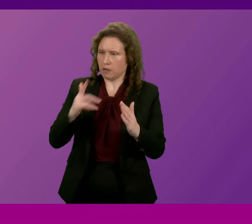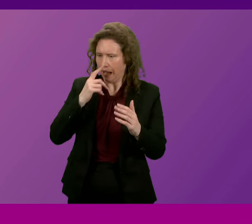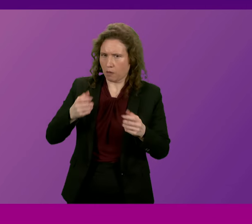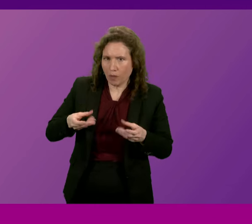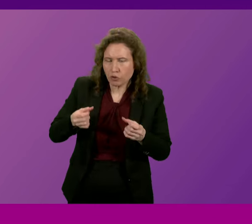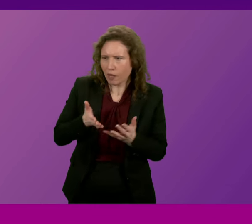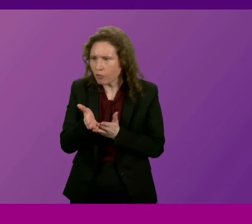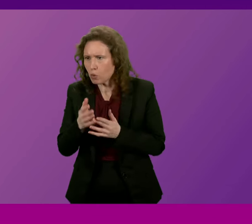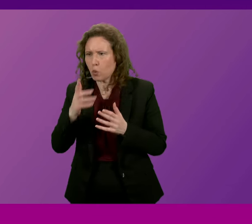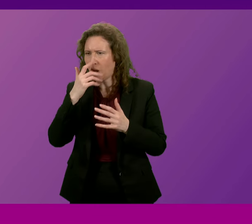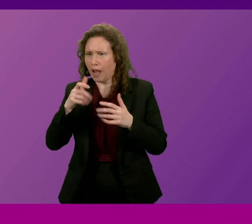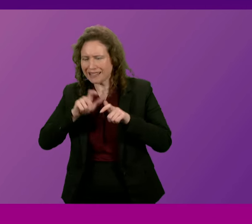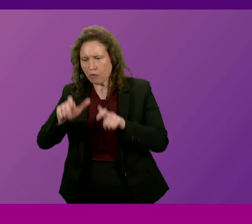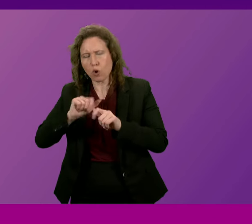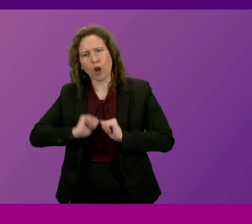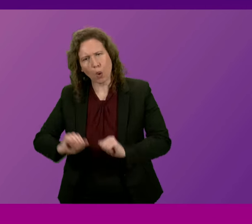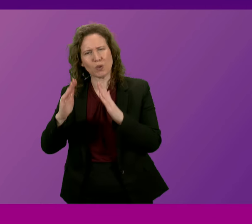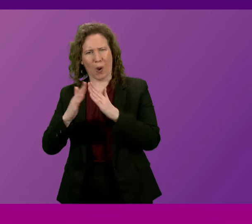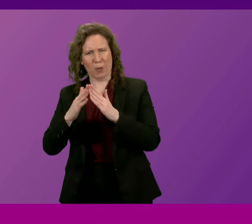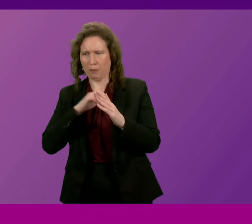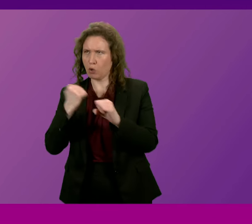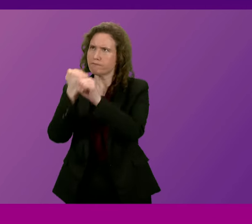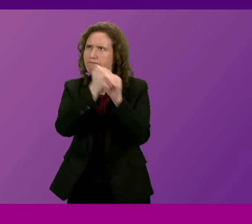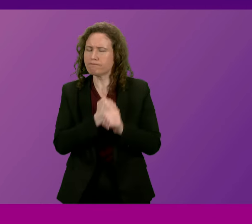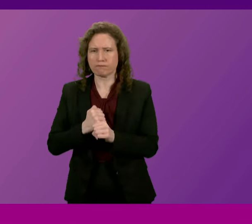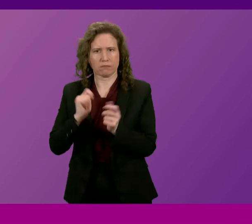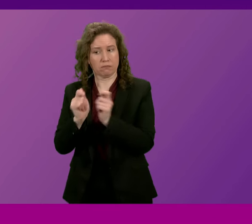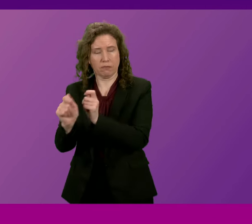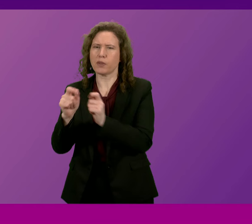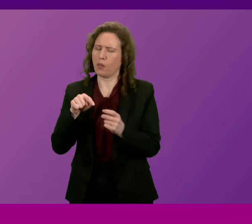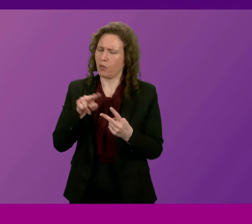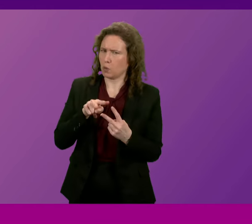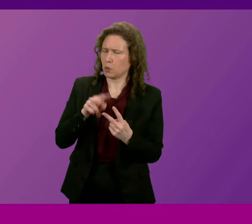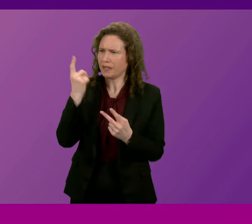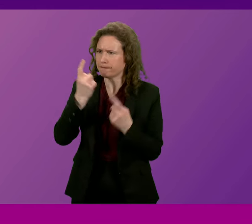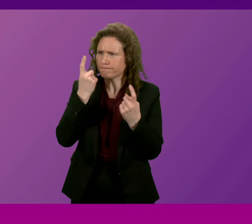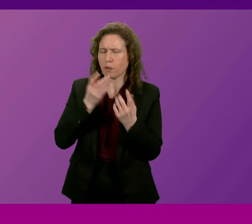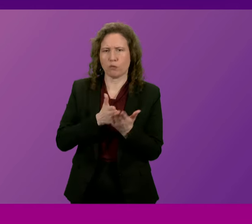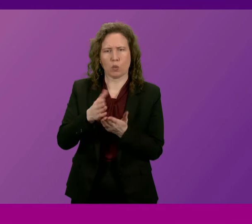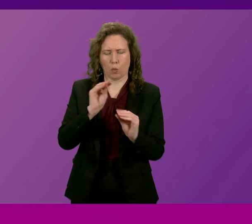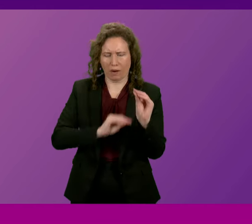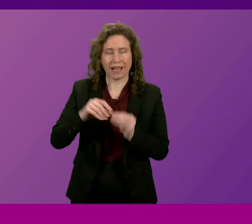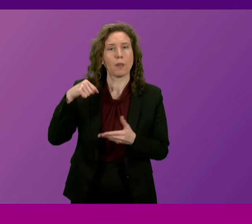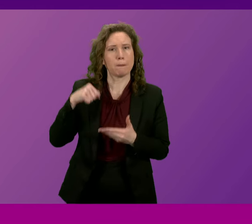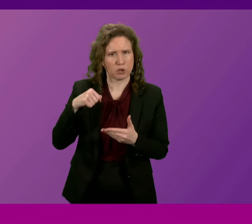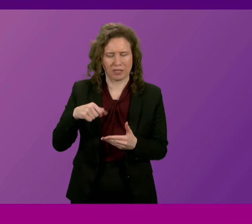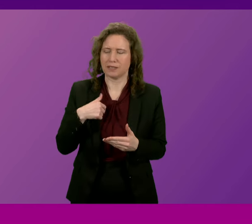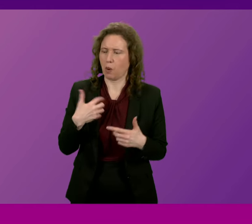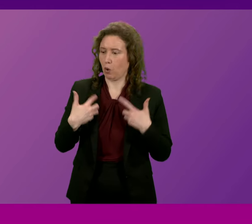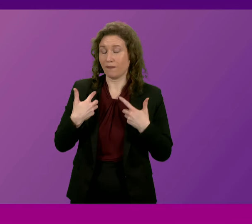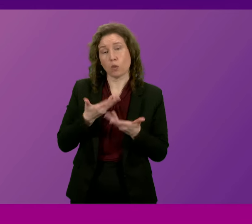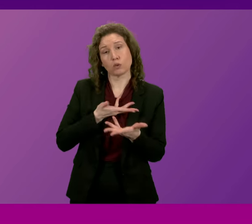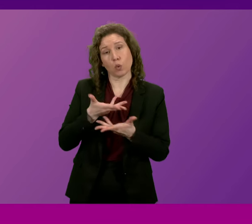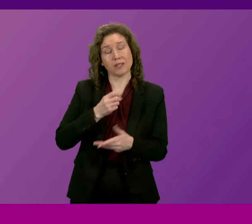enable them to be sustained in their own homes and these issues will be considered as part of the budget process and again I look forward to engagement with the Labour